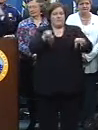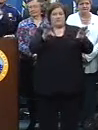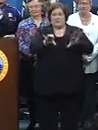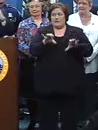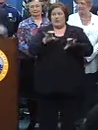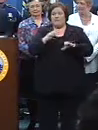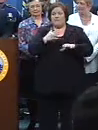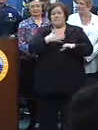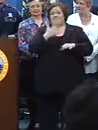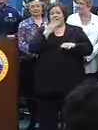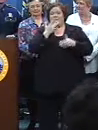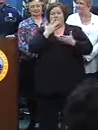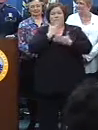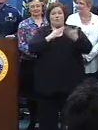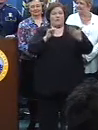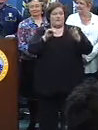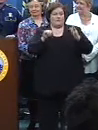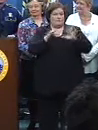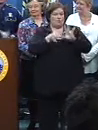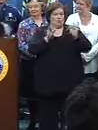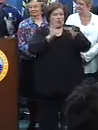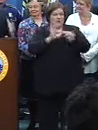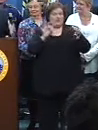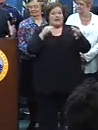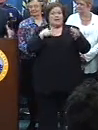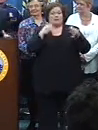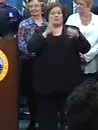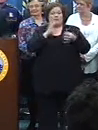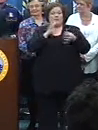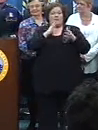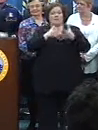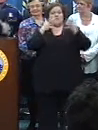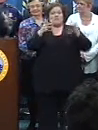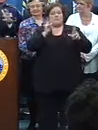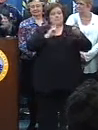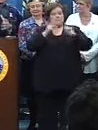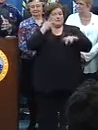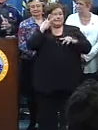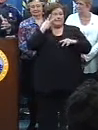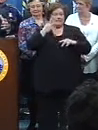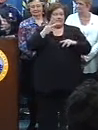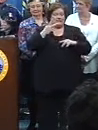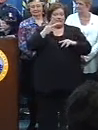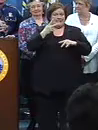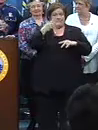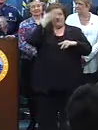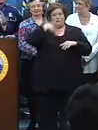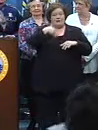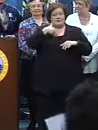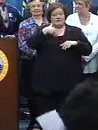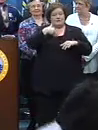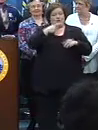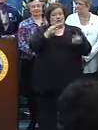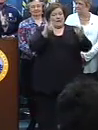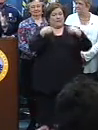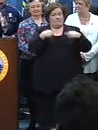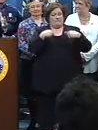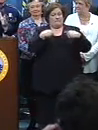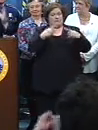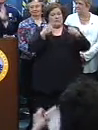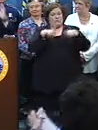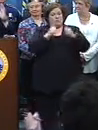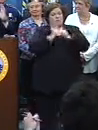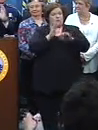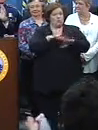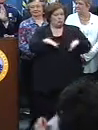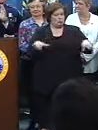to my favorite part of this whole story, and I talk a lot about this, that people see the front of the House side. You come, you come with